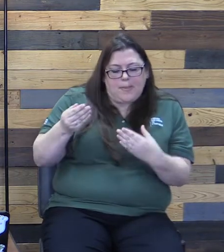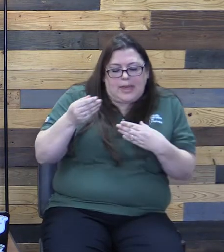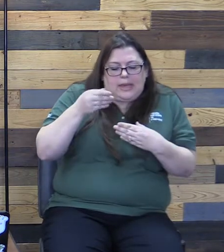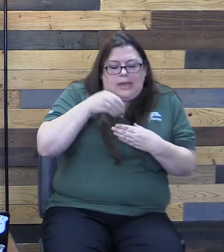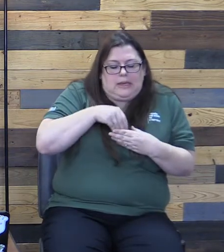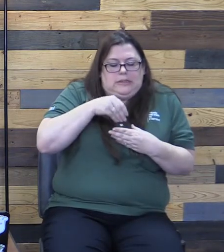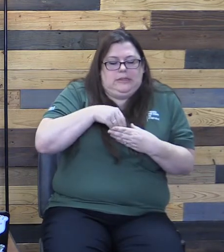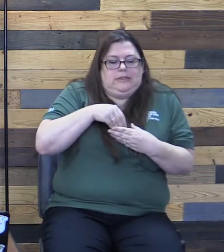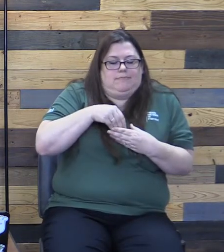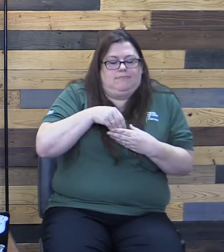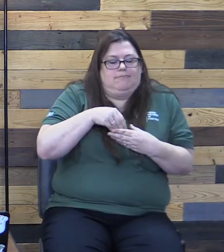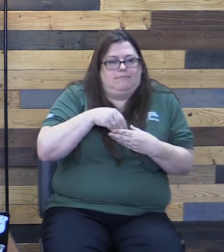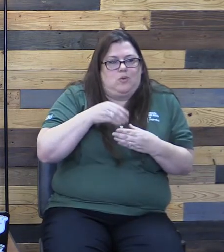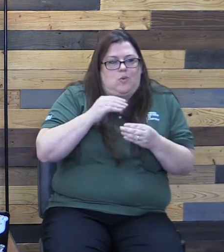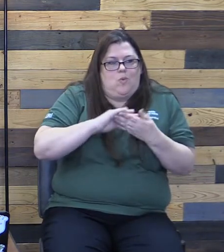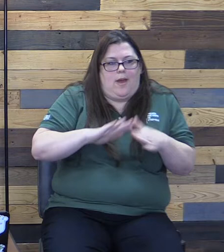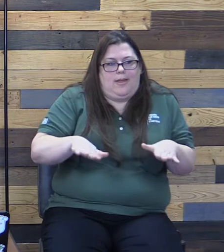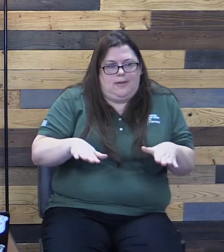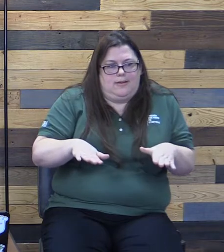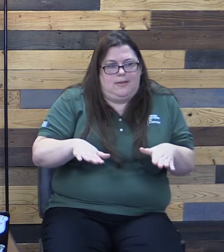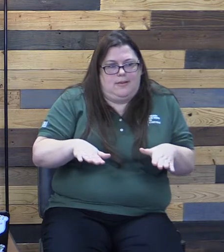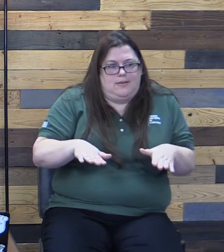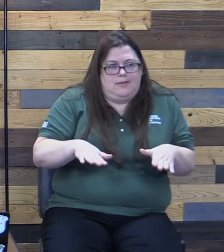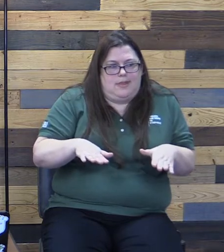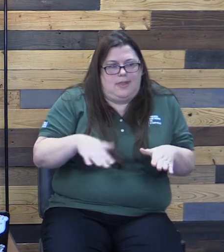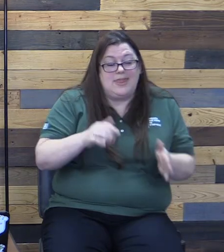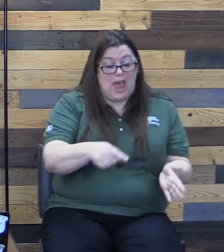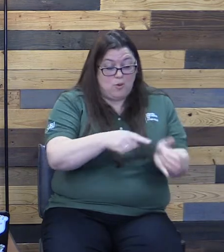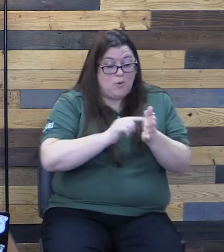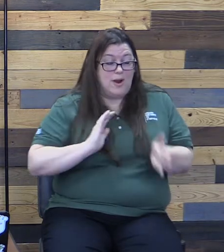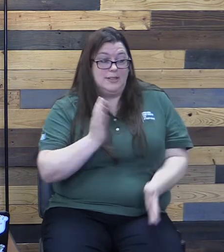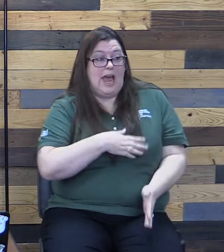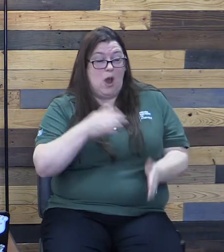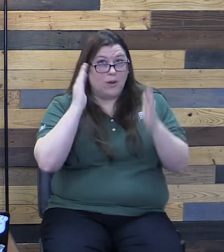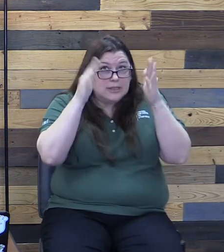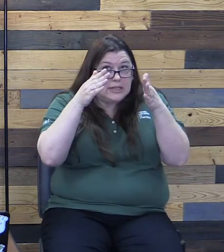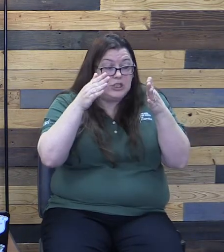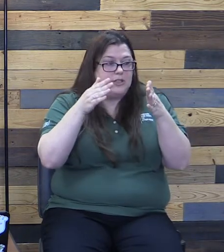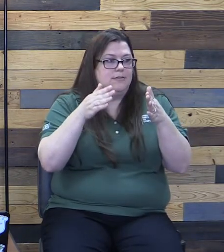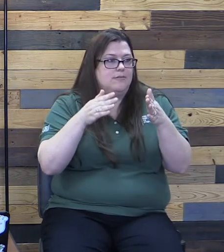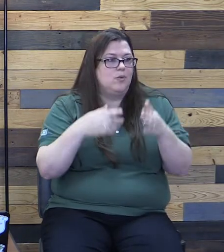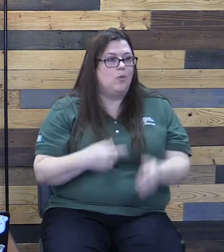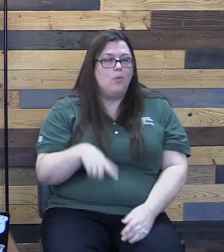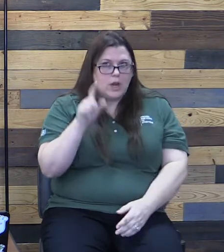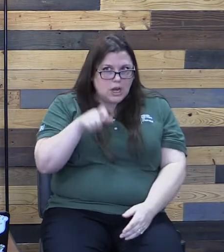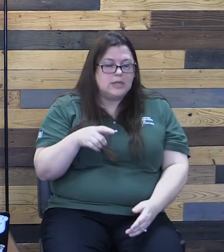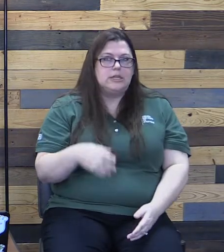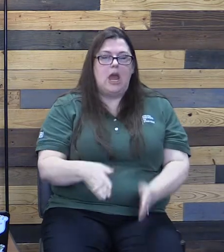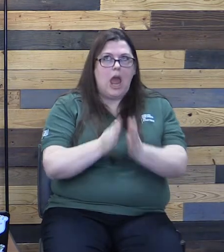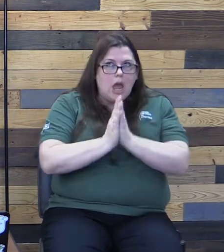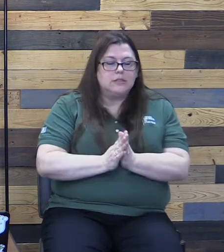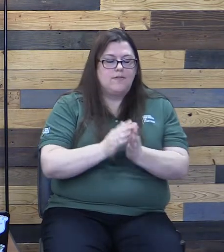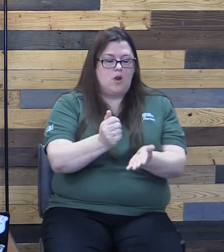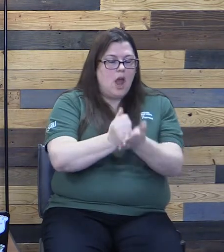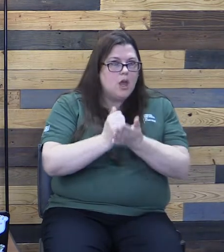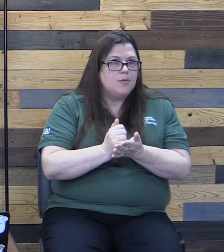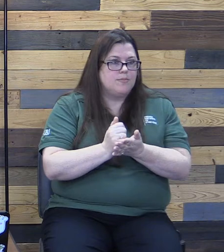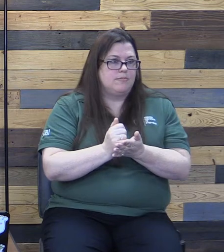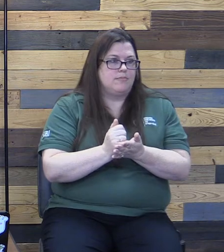So we can give those things up to God in prayer, or we can ask for help and accountability with them, whatever it takes.